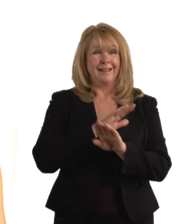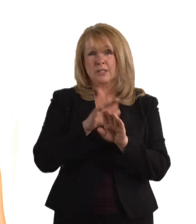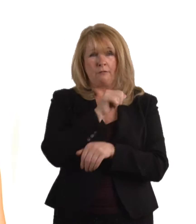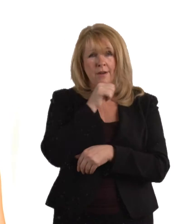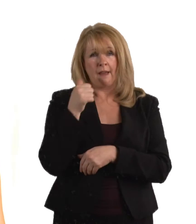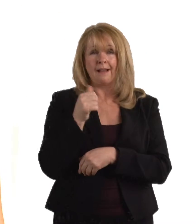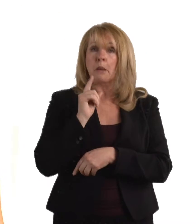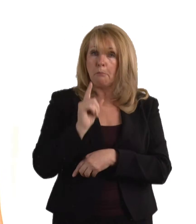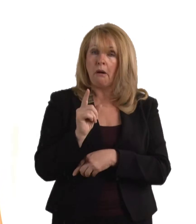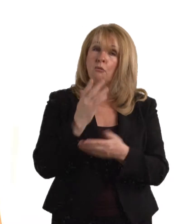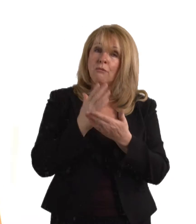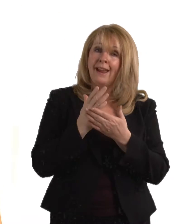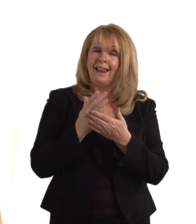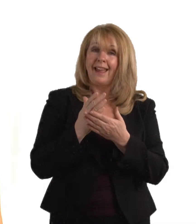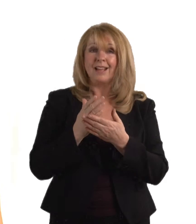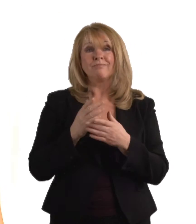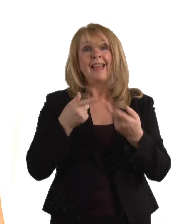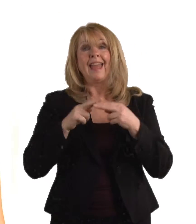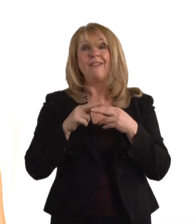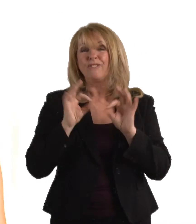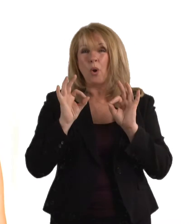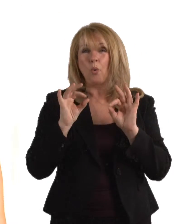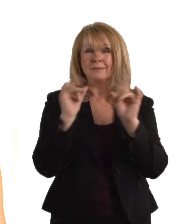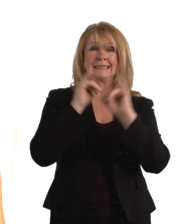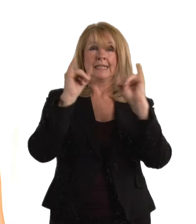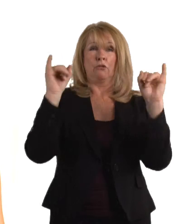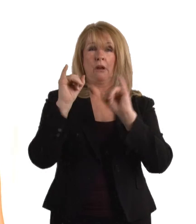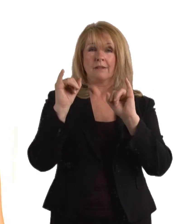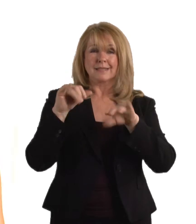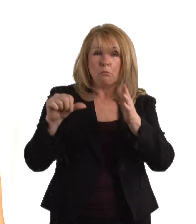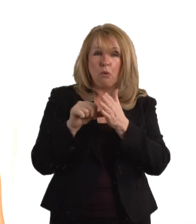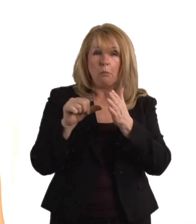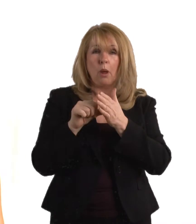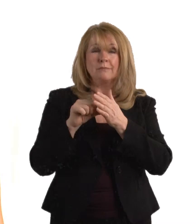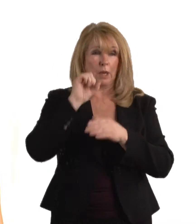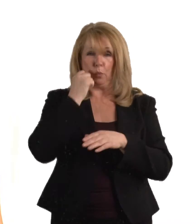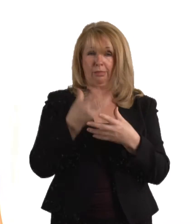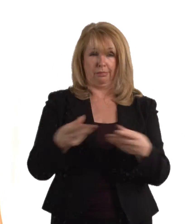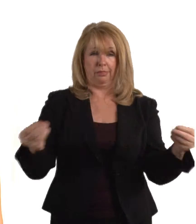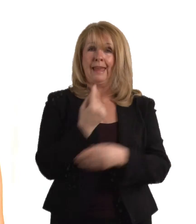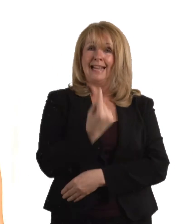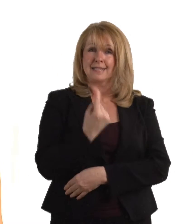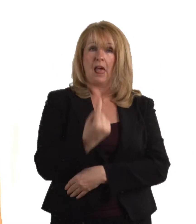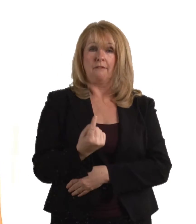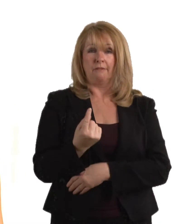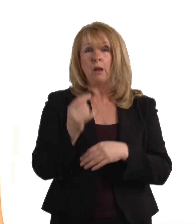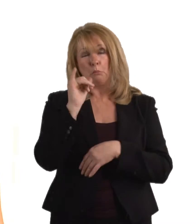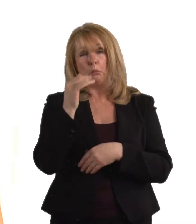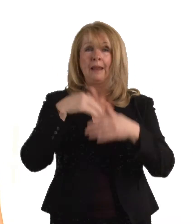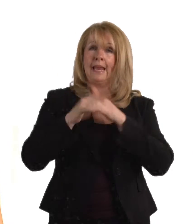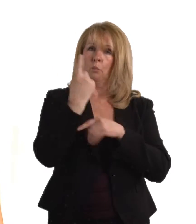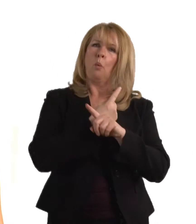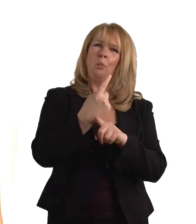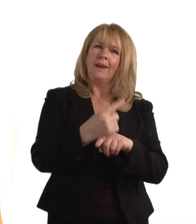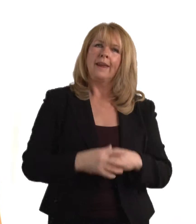Flu outbreak breaks often occur during the winter each year, which is why the illness is sometimes referred to as seasonal flu. Although flu can be